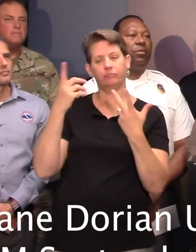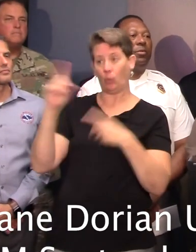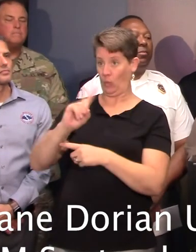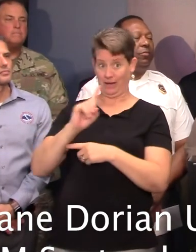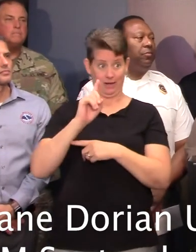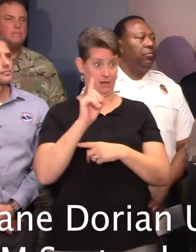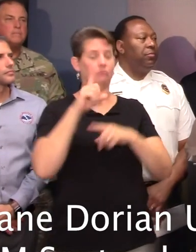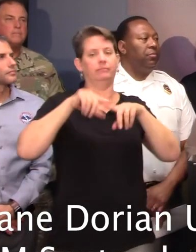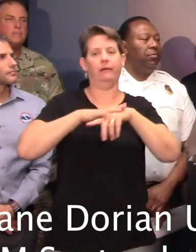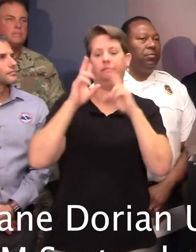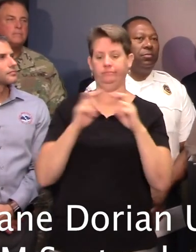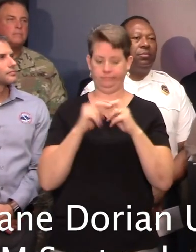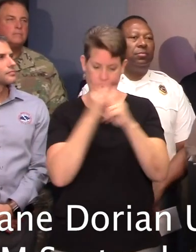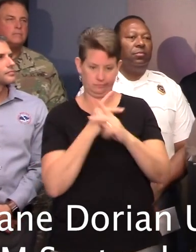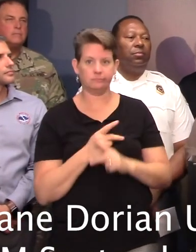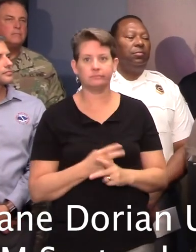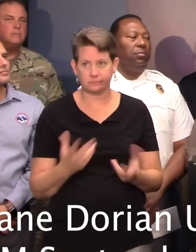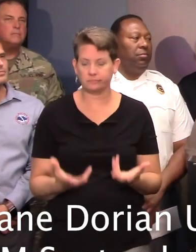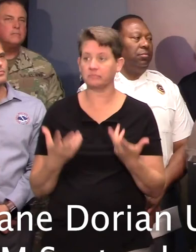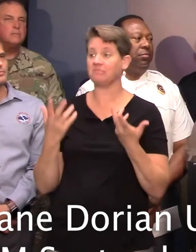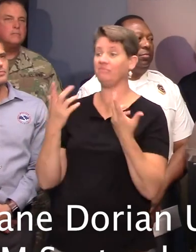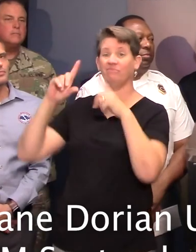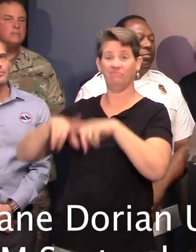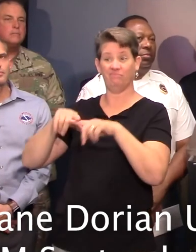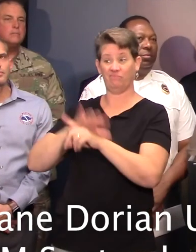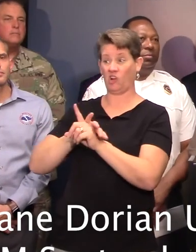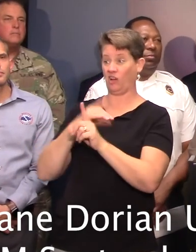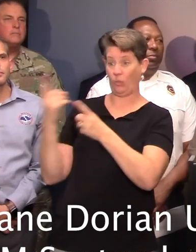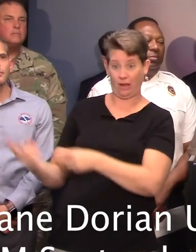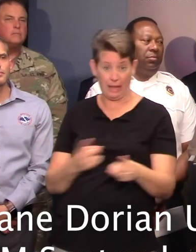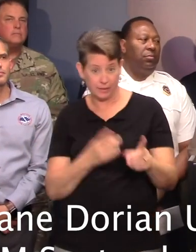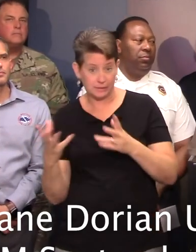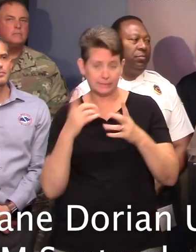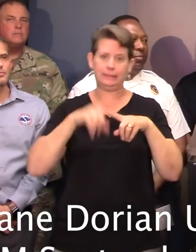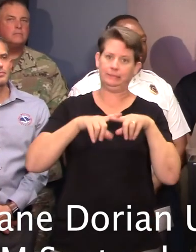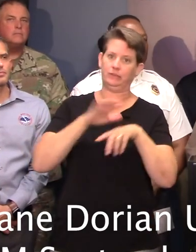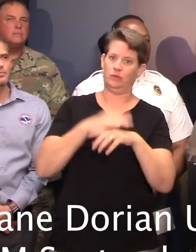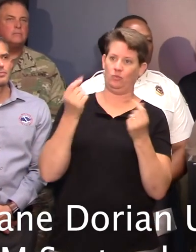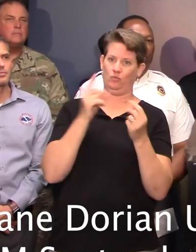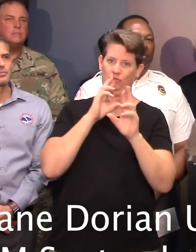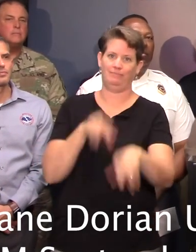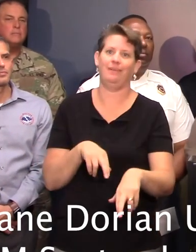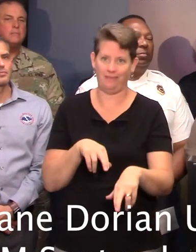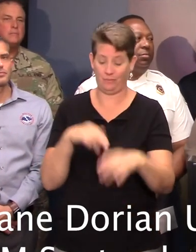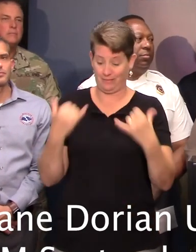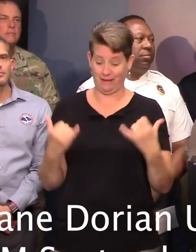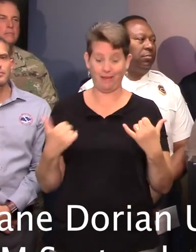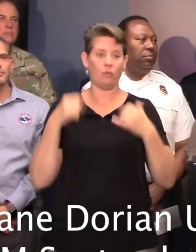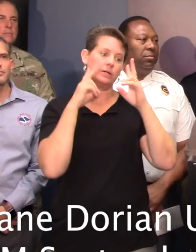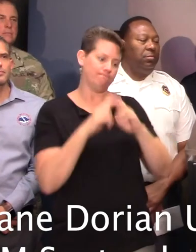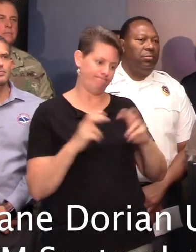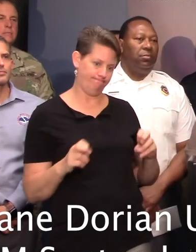different circumstances are going to require different things, but the main message is is that we're doing the analysis and if and when we need